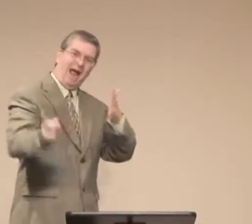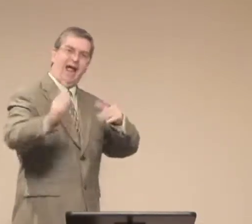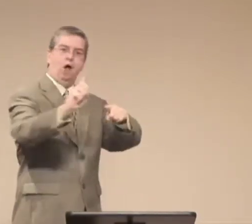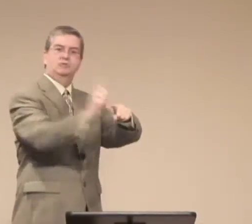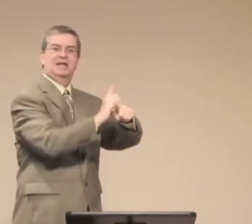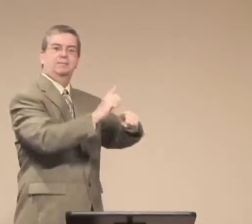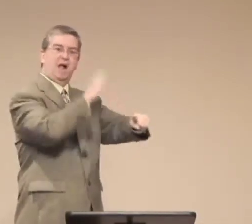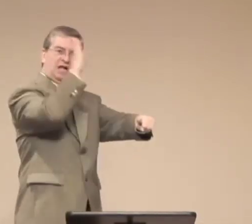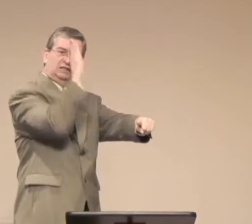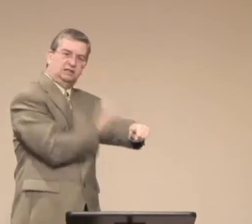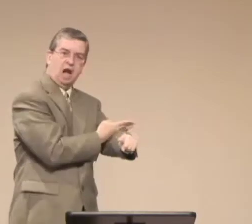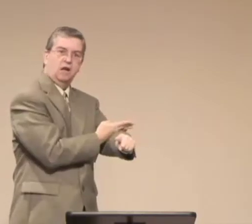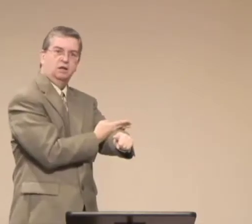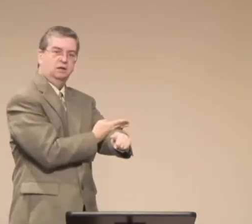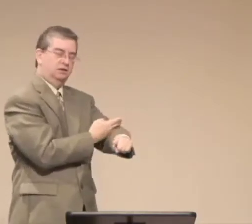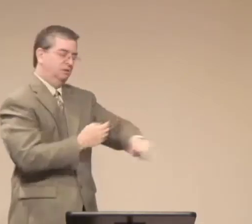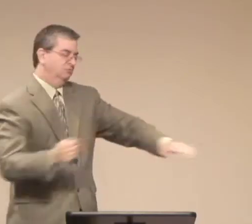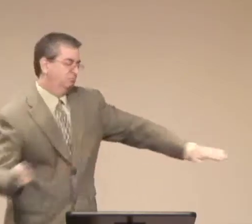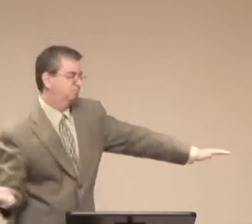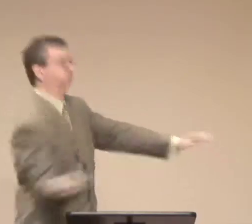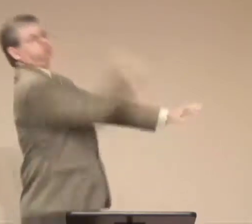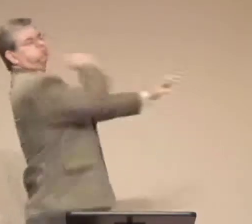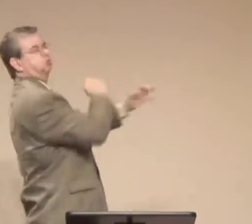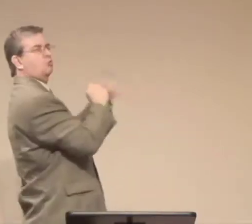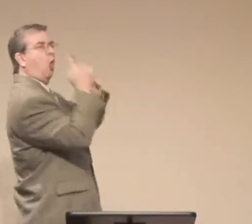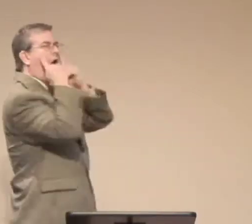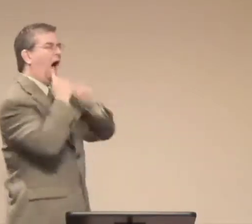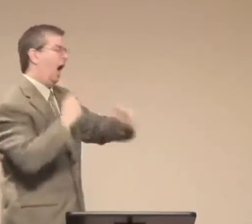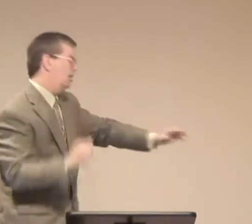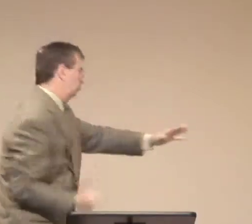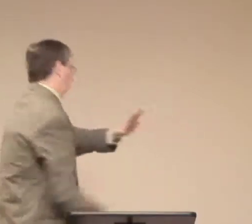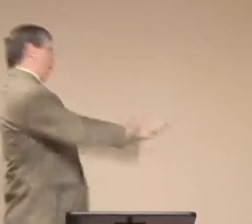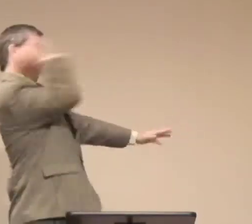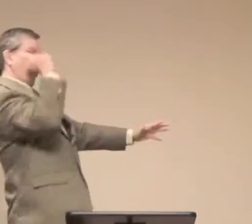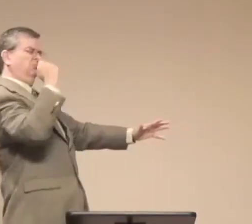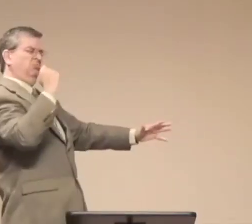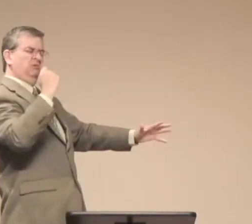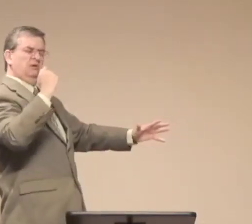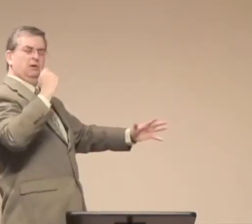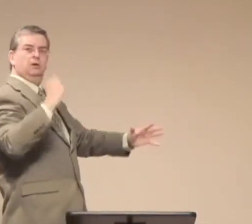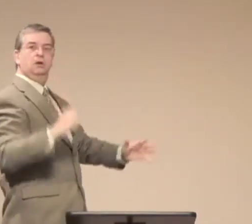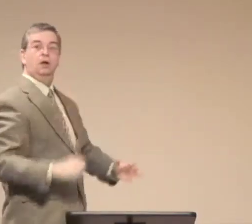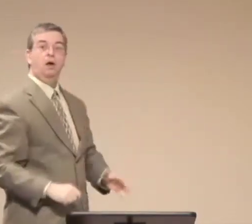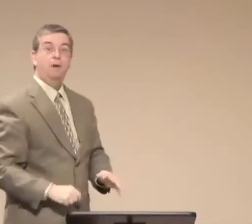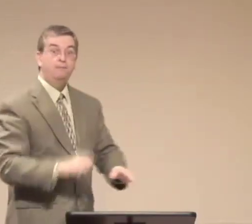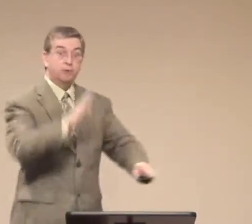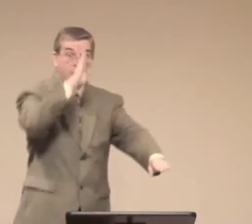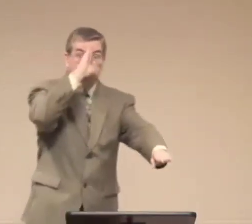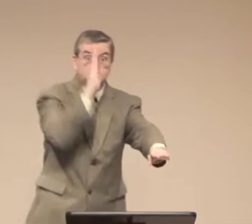with it. Because she felt like she had failed in raising her son appropriately.